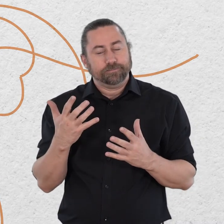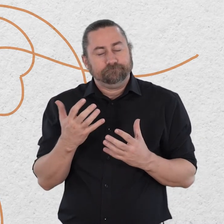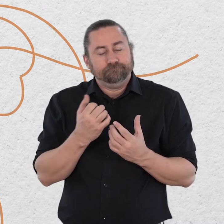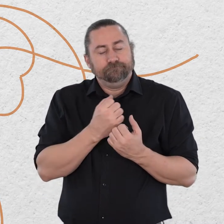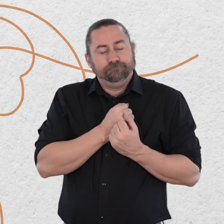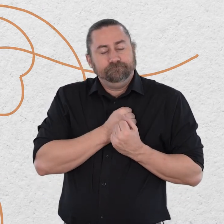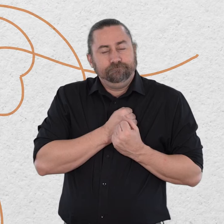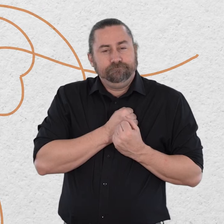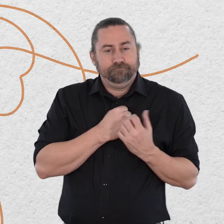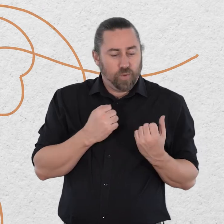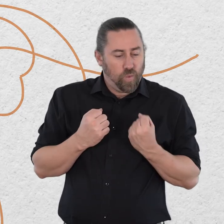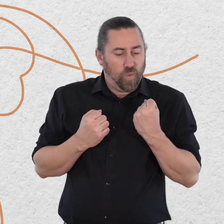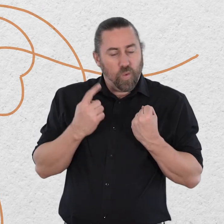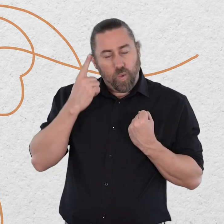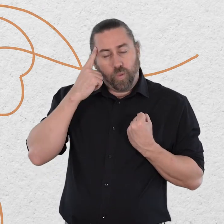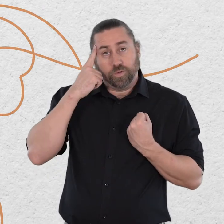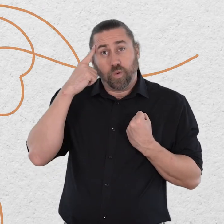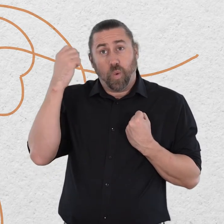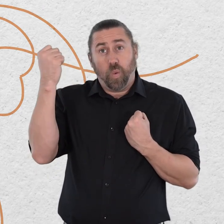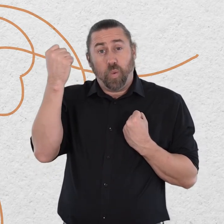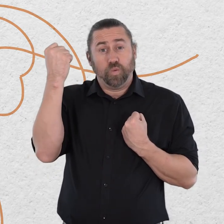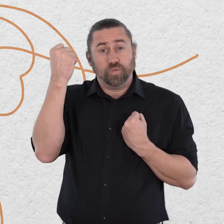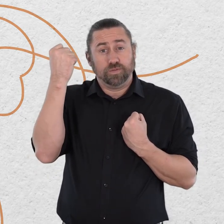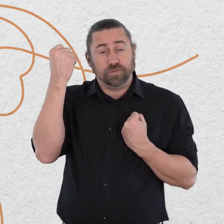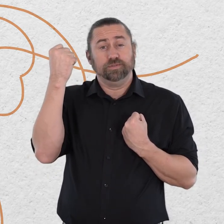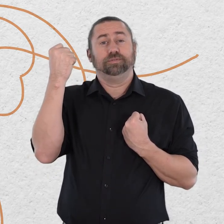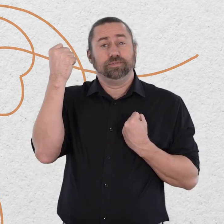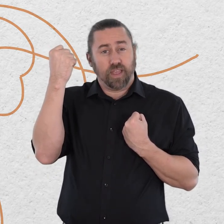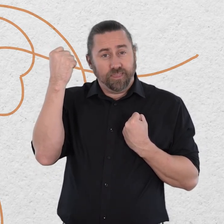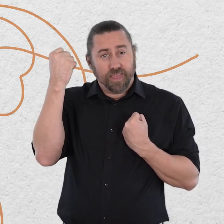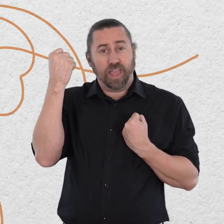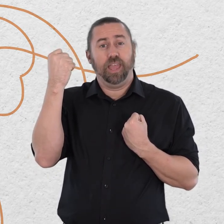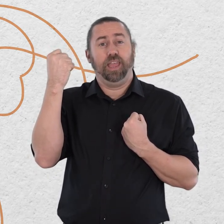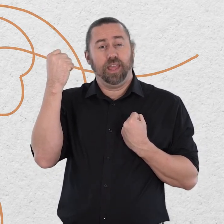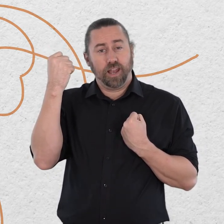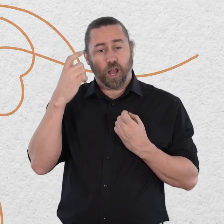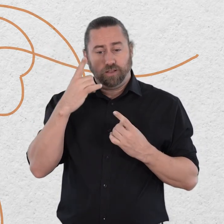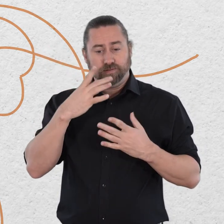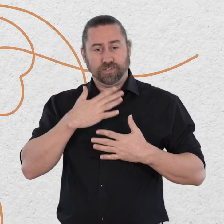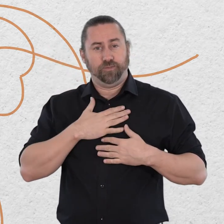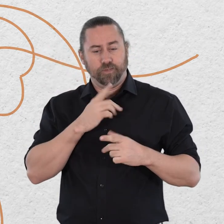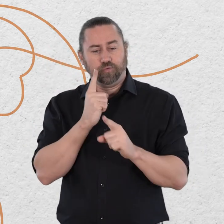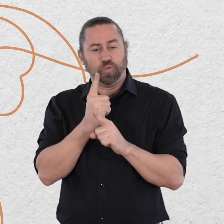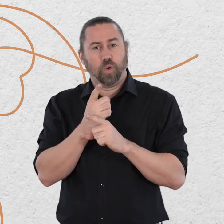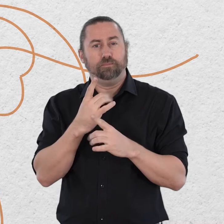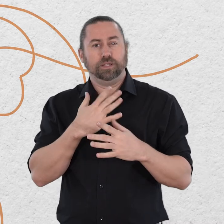and mind and repeating these phrases internally in words that are meaningful for you